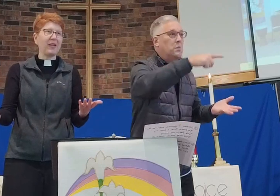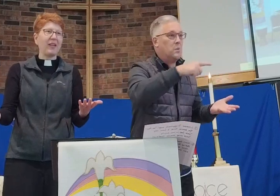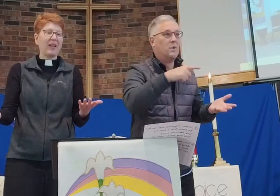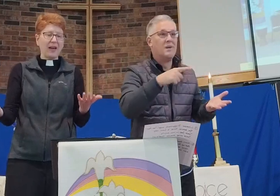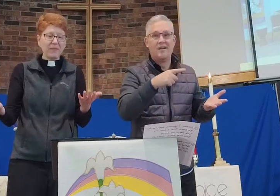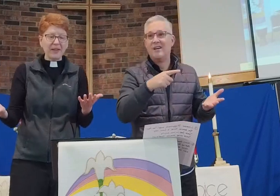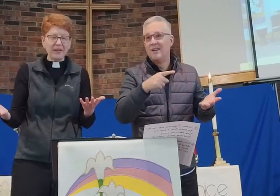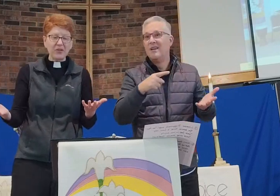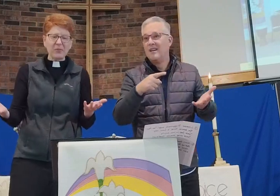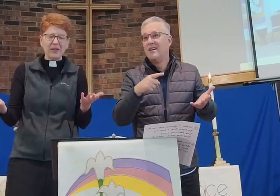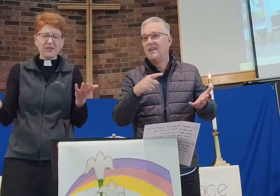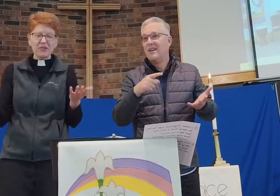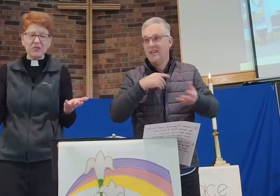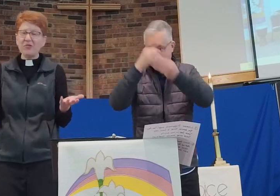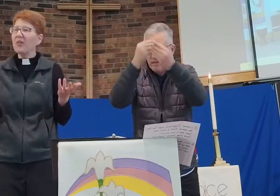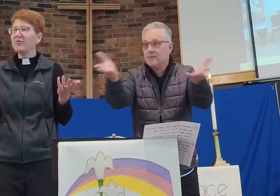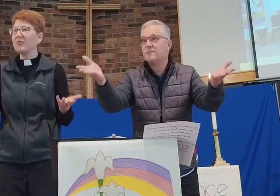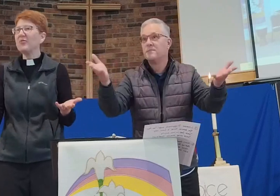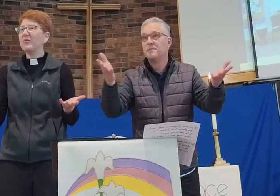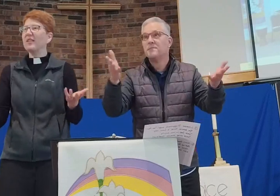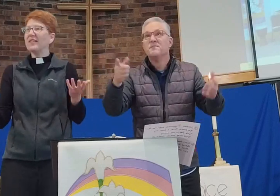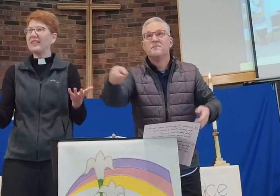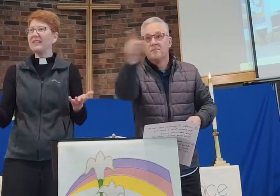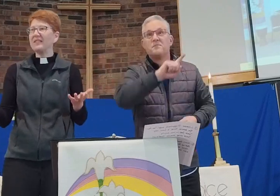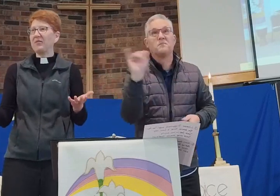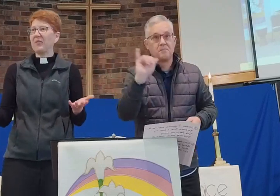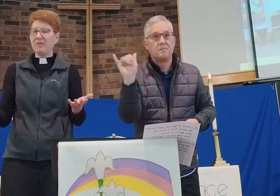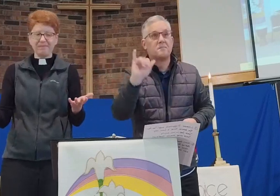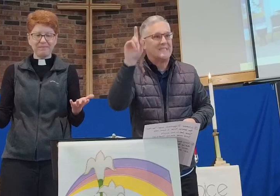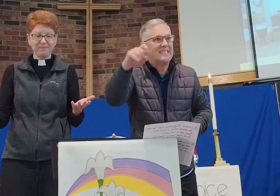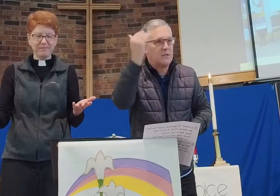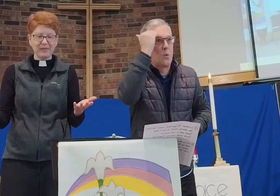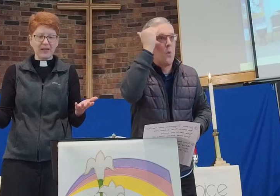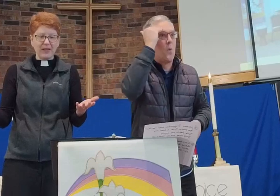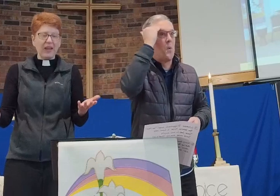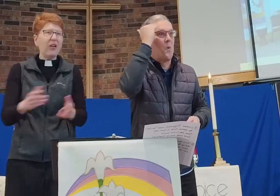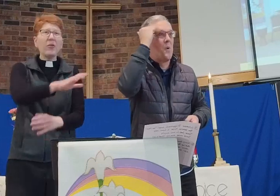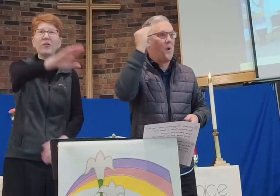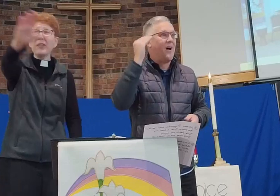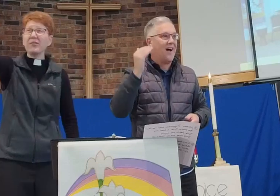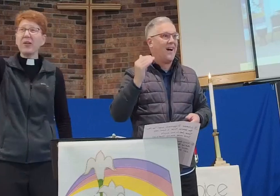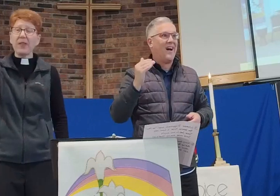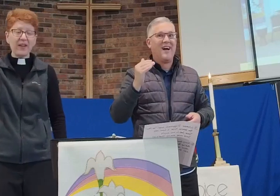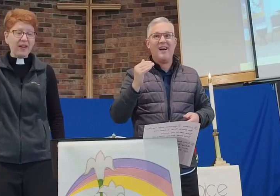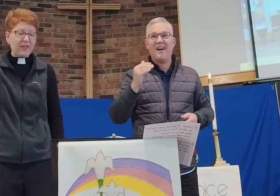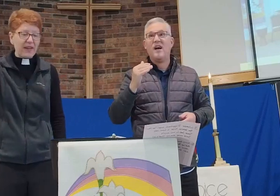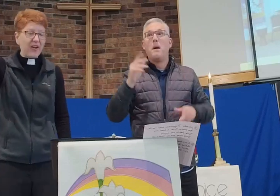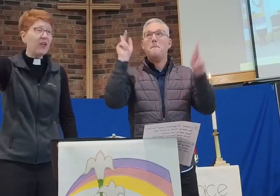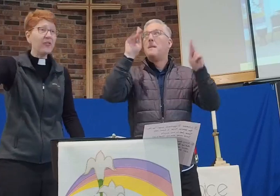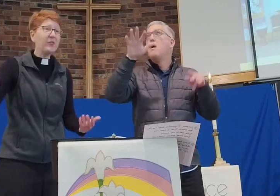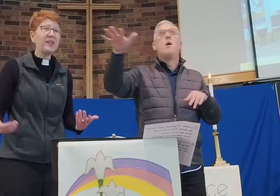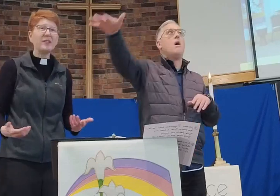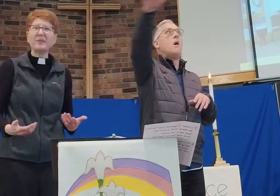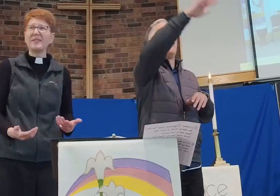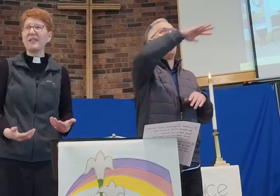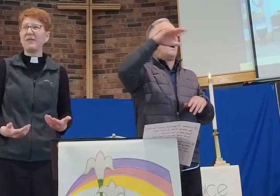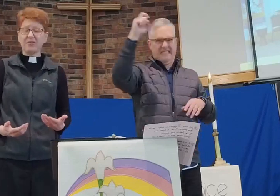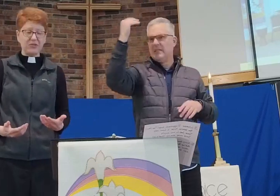I'm telling you because you, too, need to know. And all those others out there, they also need to receive this good